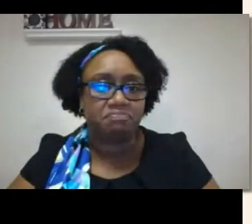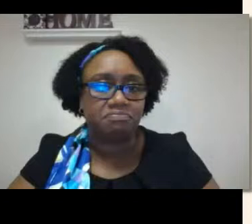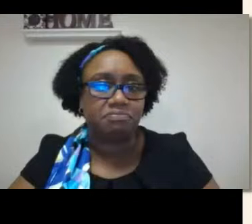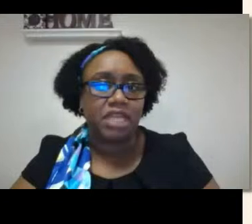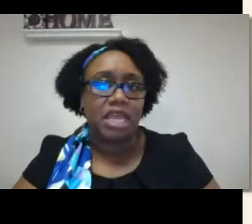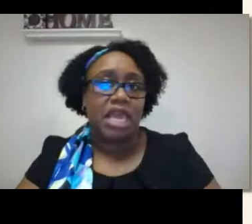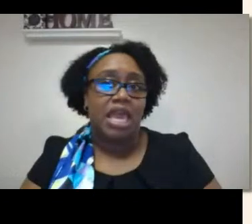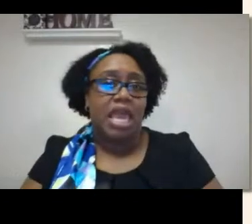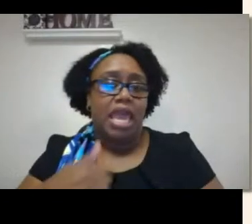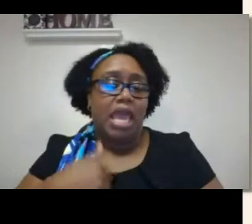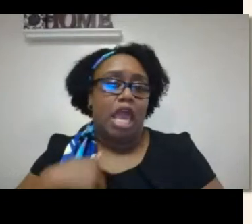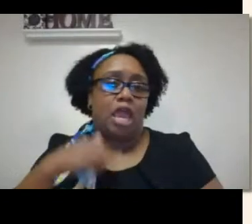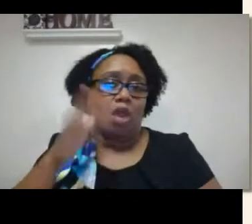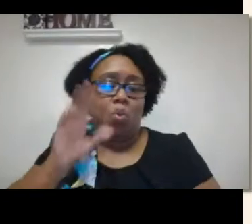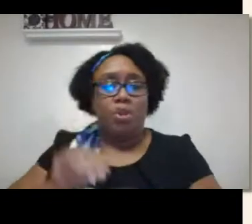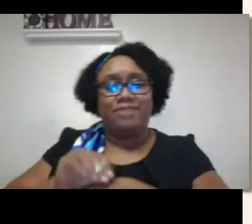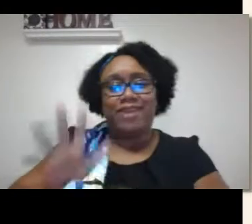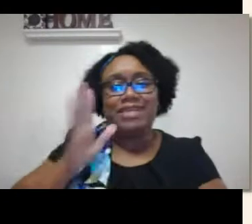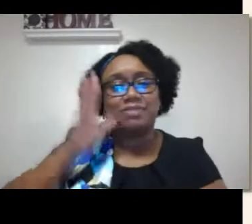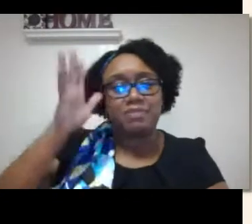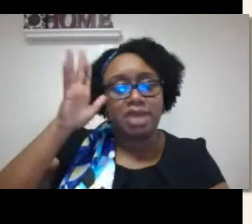at all.